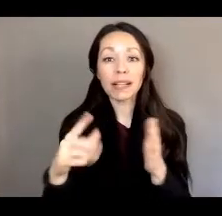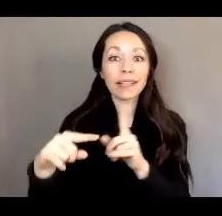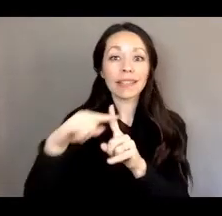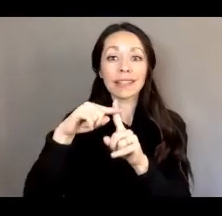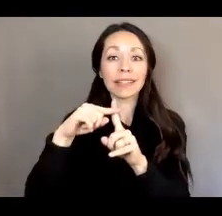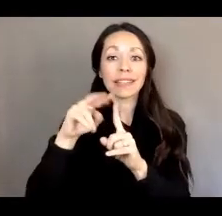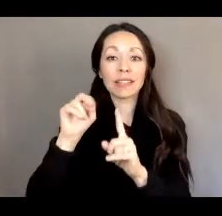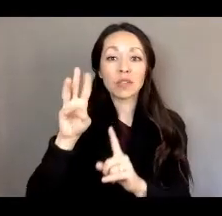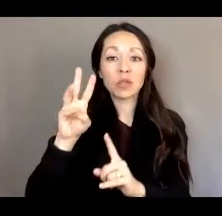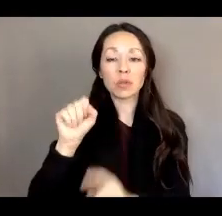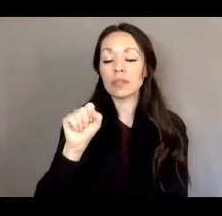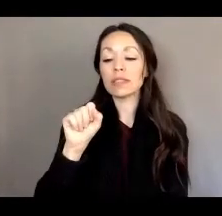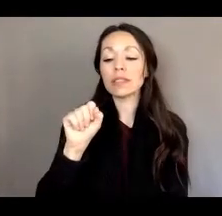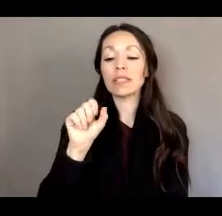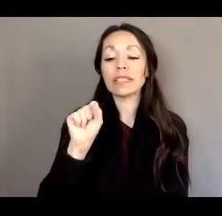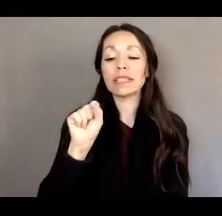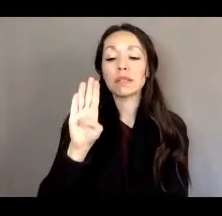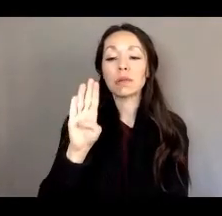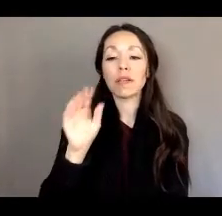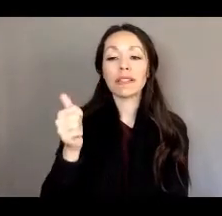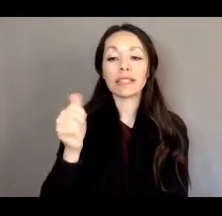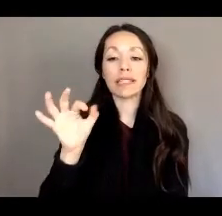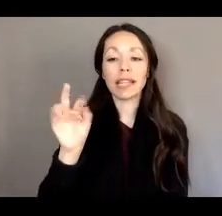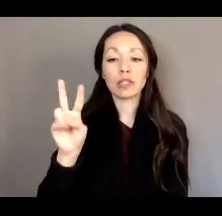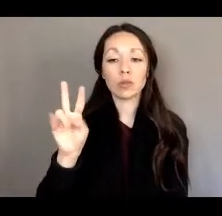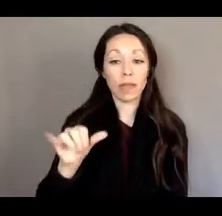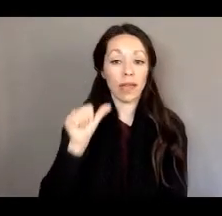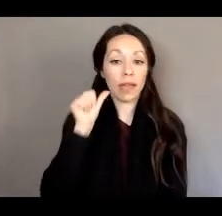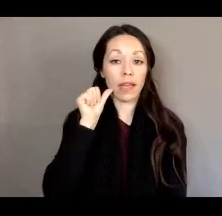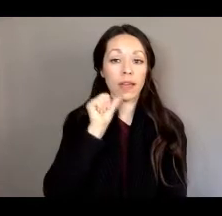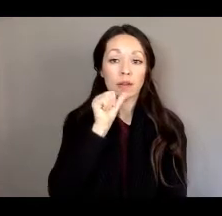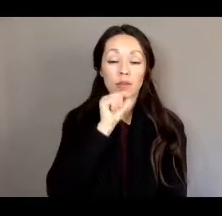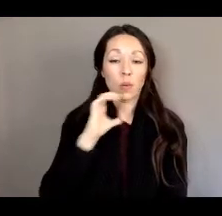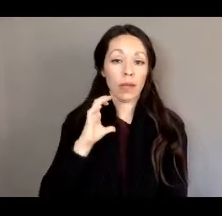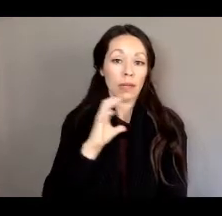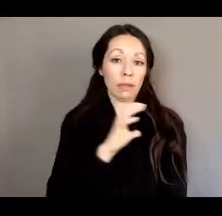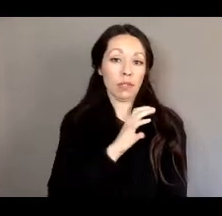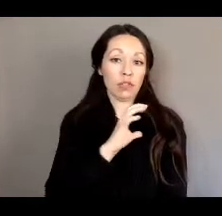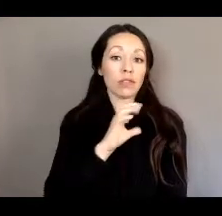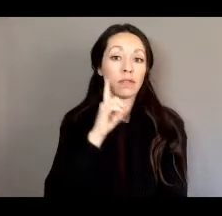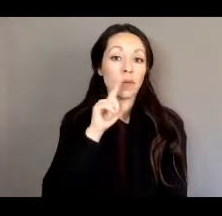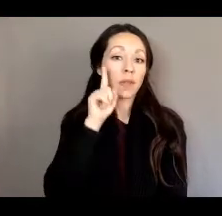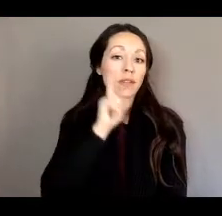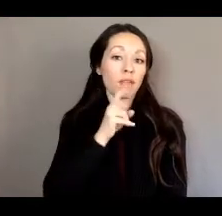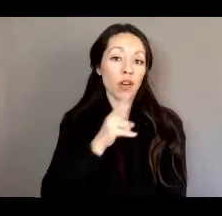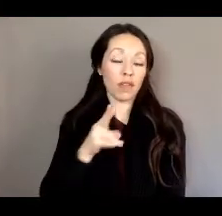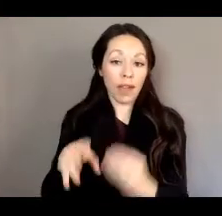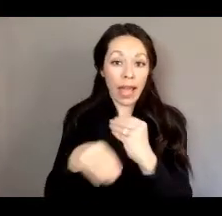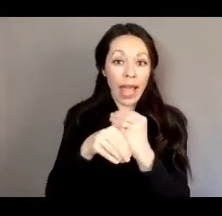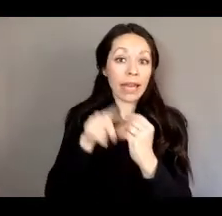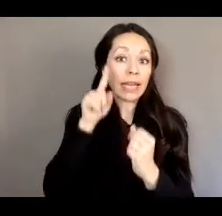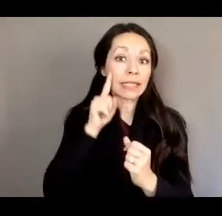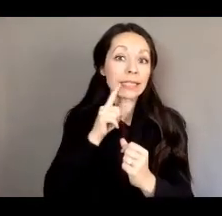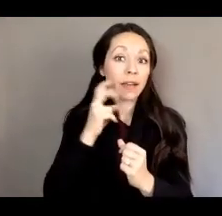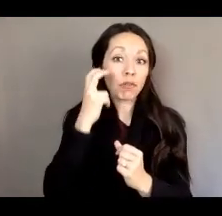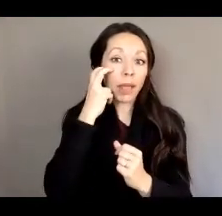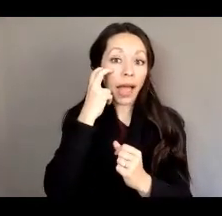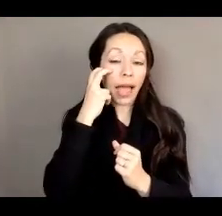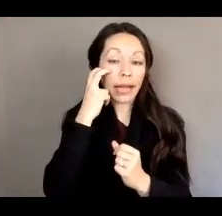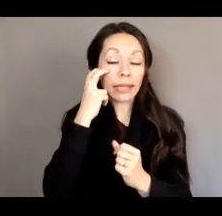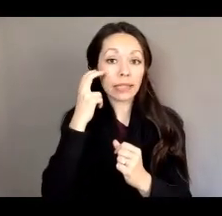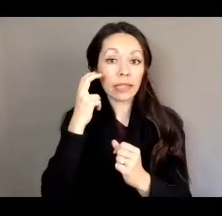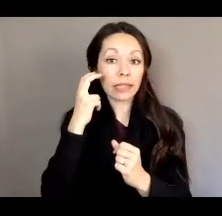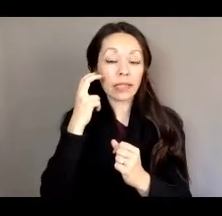1092, which is the commission's, uh, bill relating to adding deaf blind and, um,